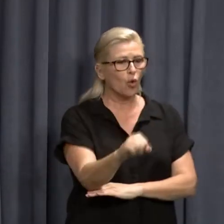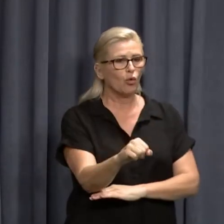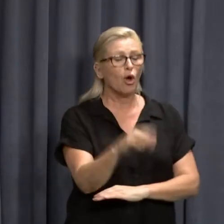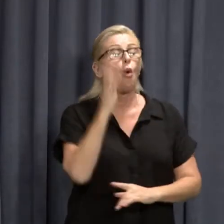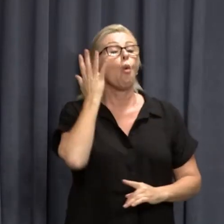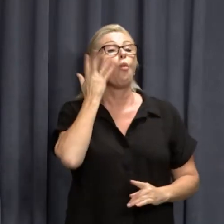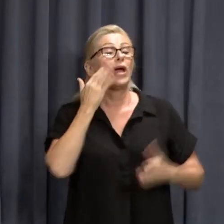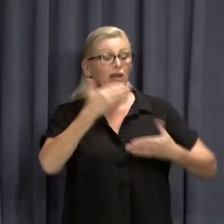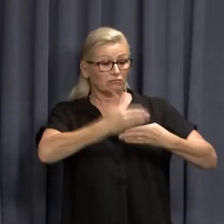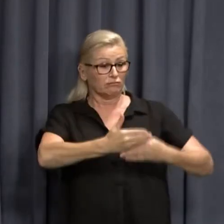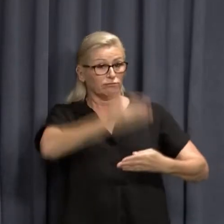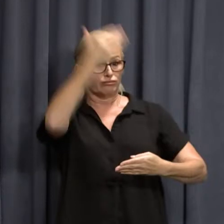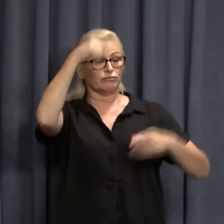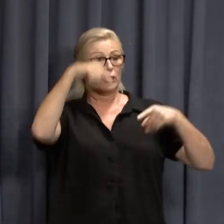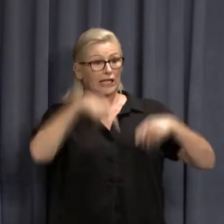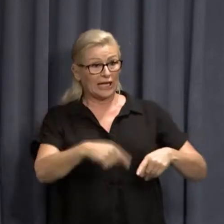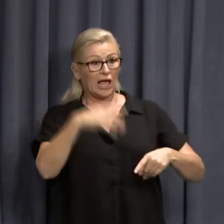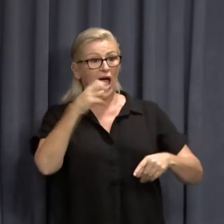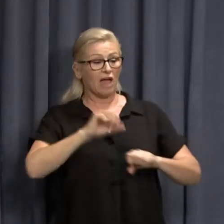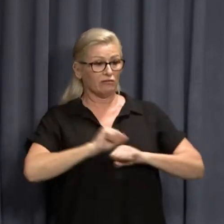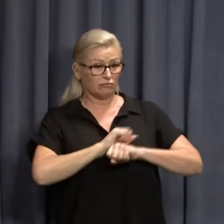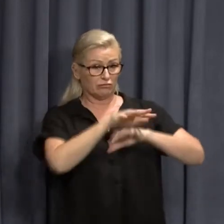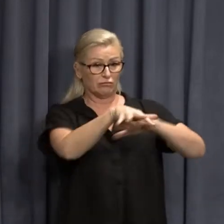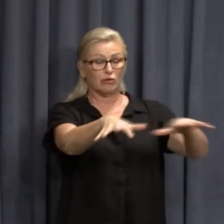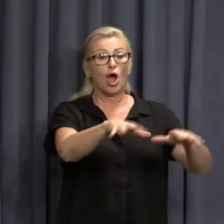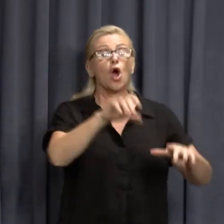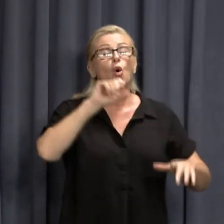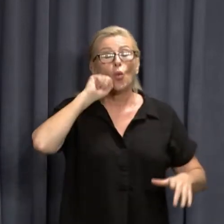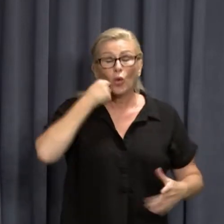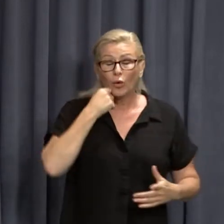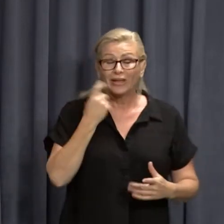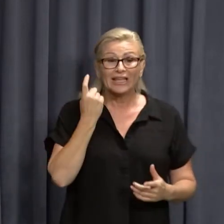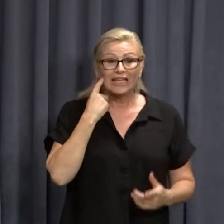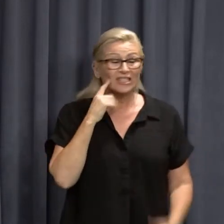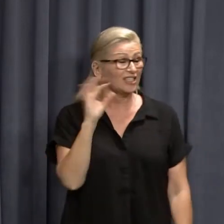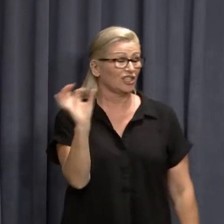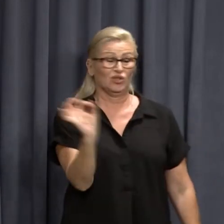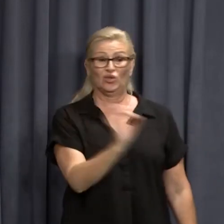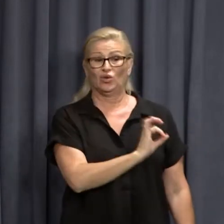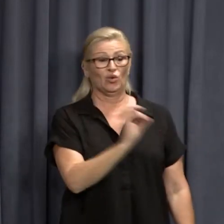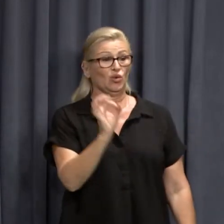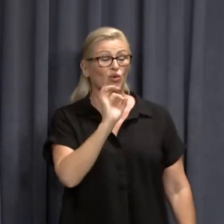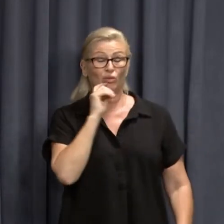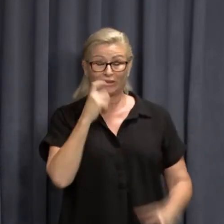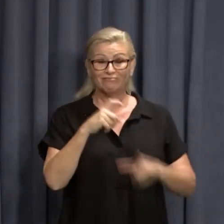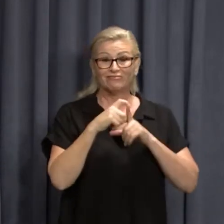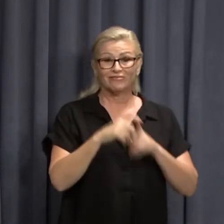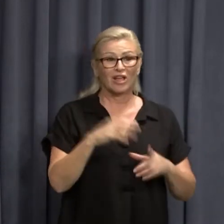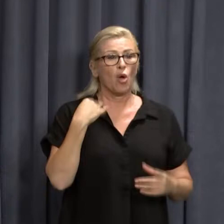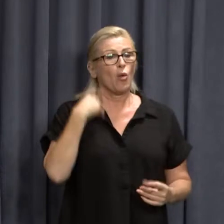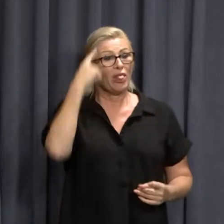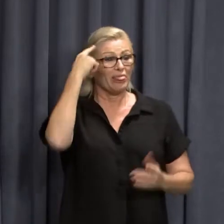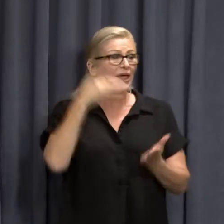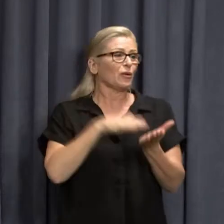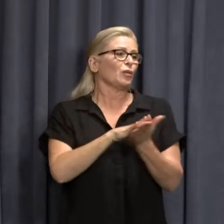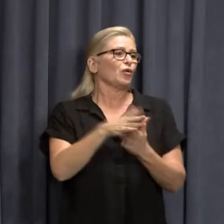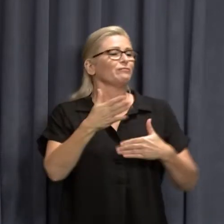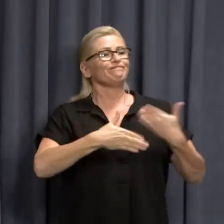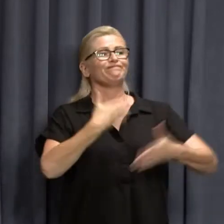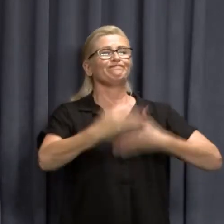when COVID is spreading here in Western Australia it'll be a bumpy ride it won't be easy. The idea that somehow the whole thing will just be smooth